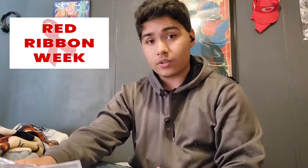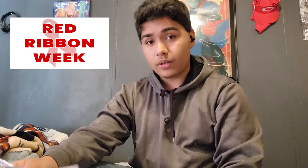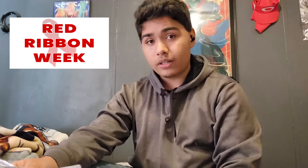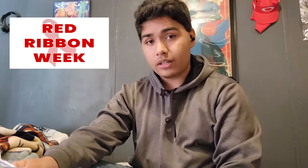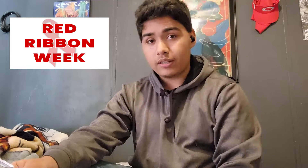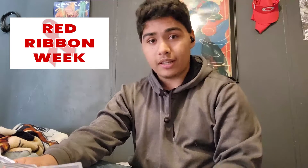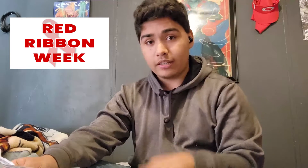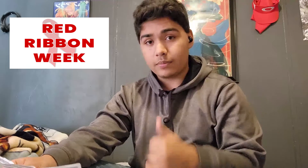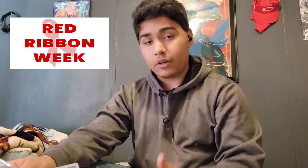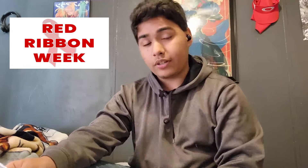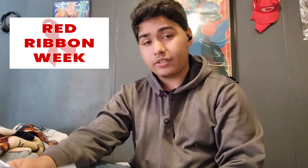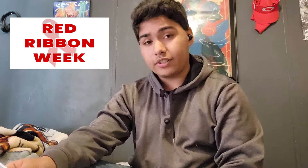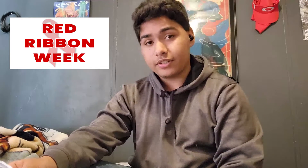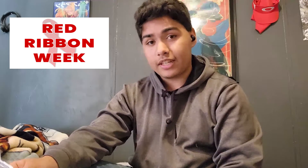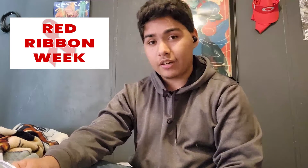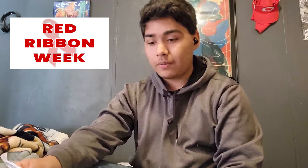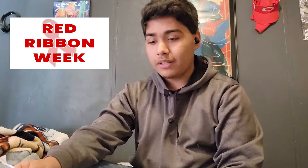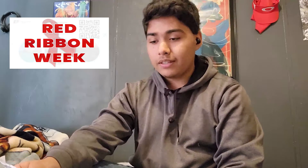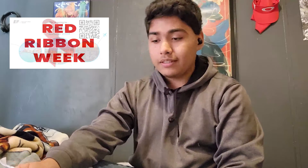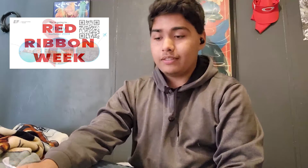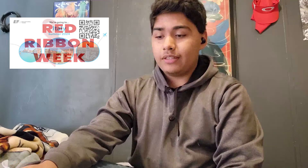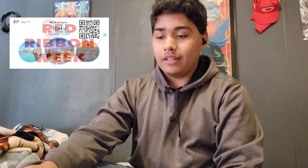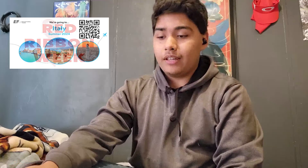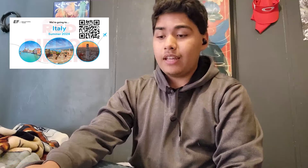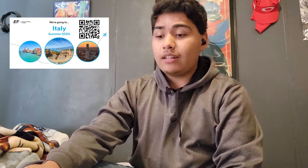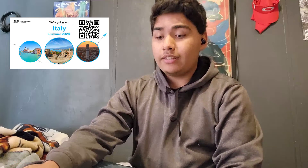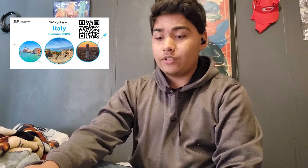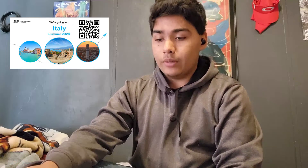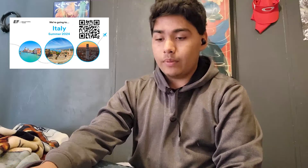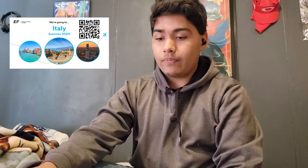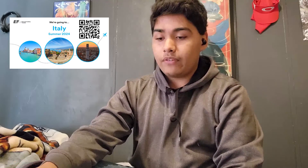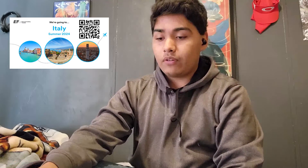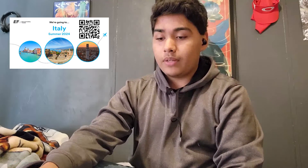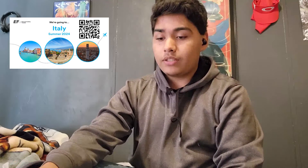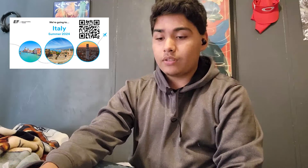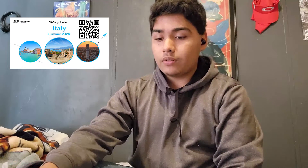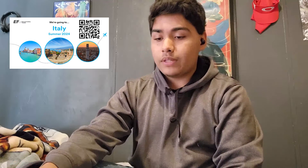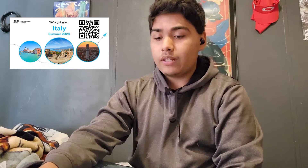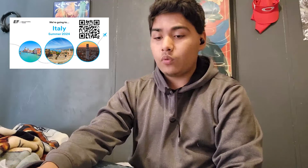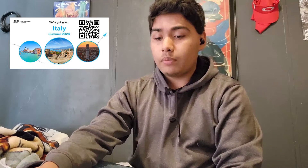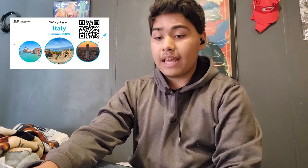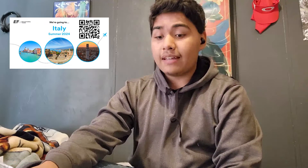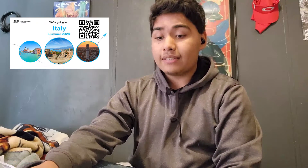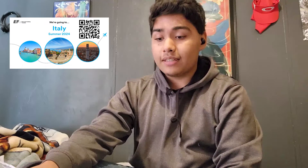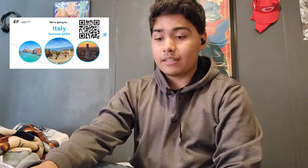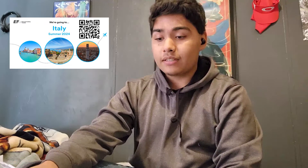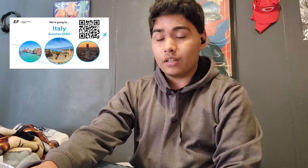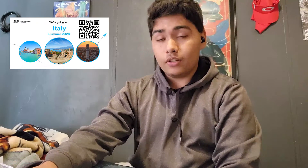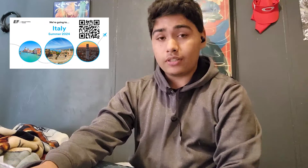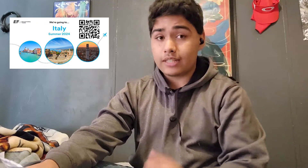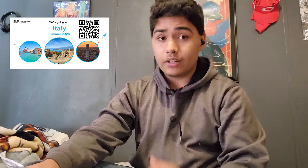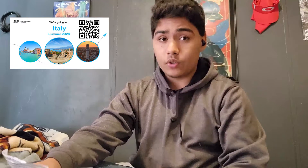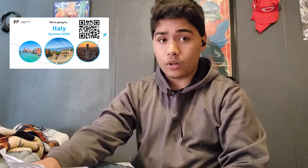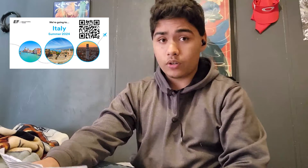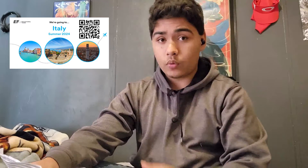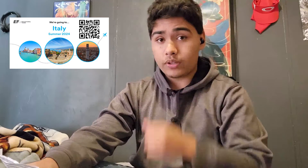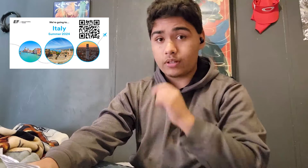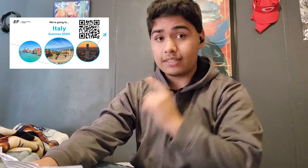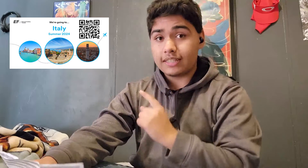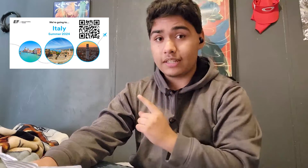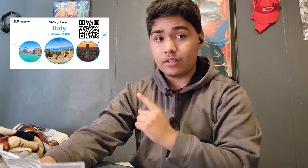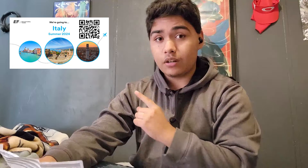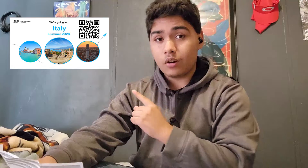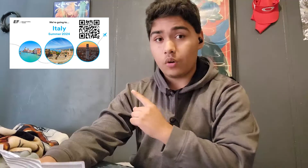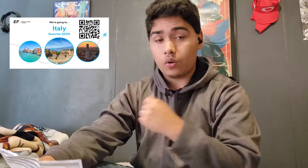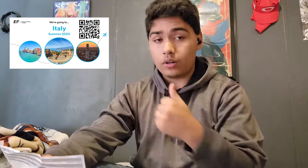Day, so get your red on and tomorrow get your jersey out. Italy trip, informational meeting will be at 6. You can scan a QR code